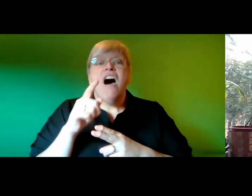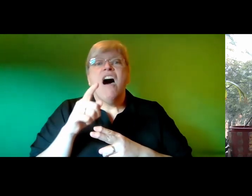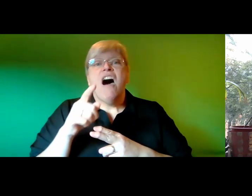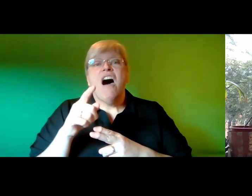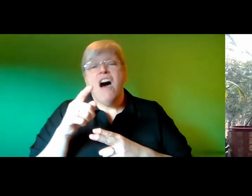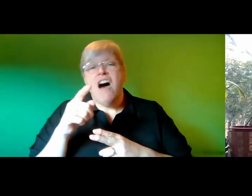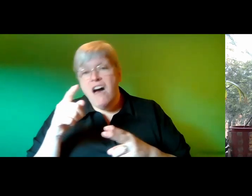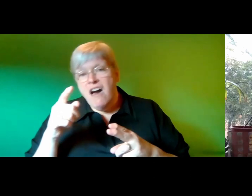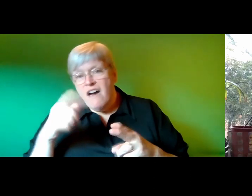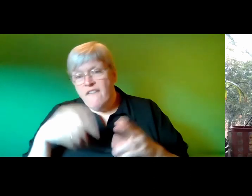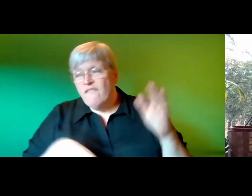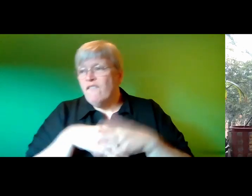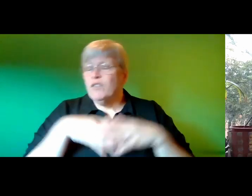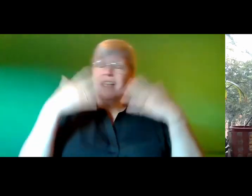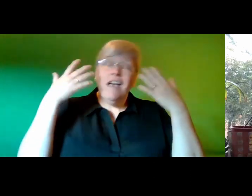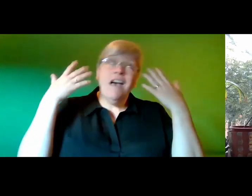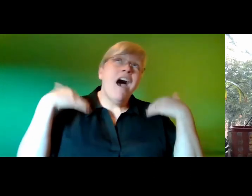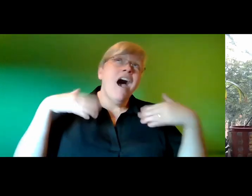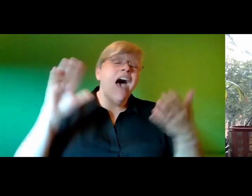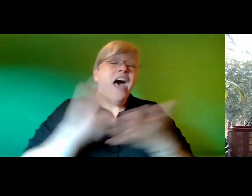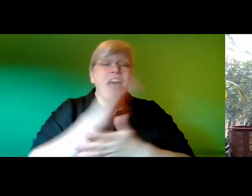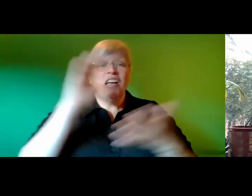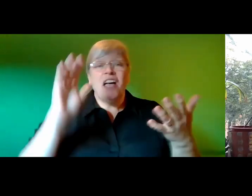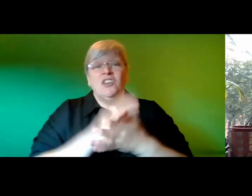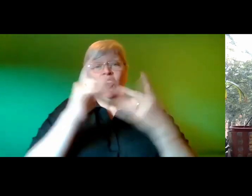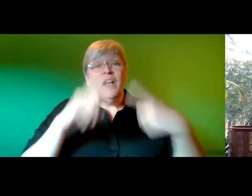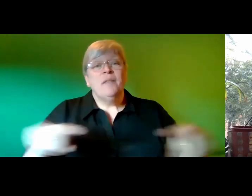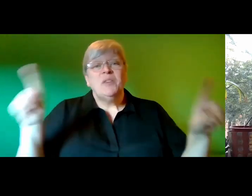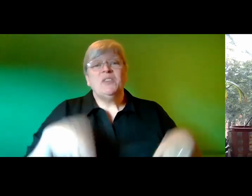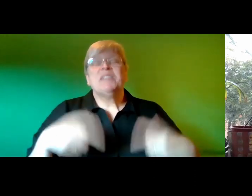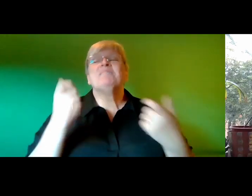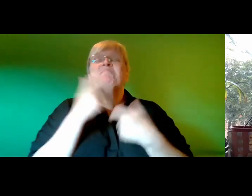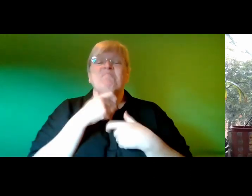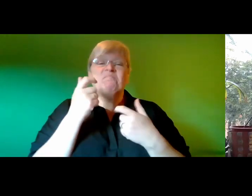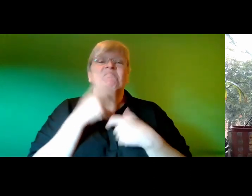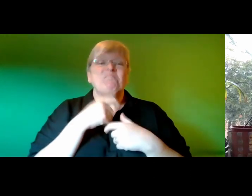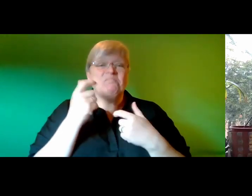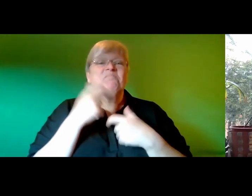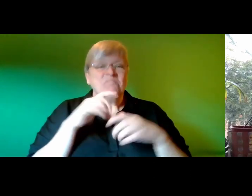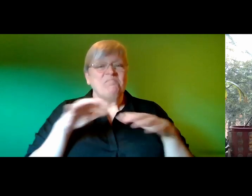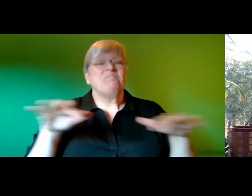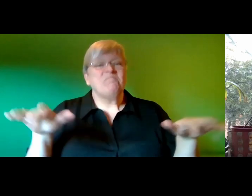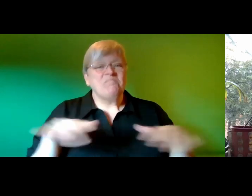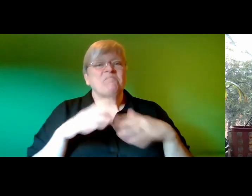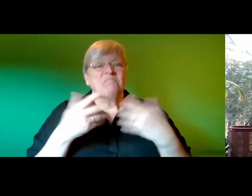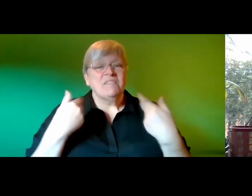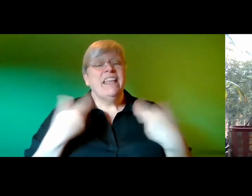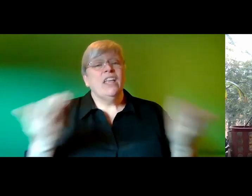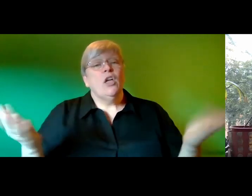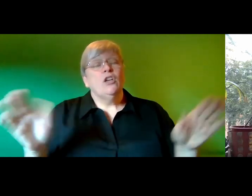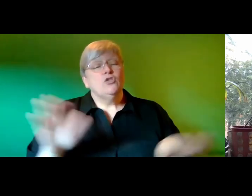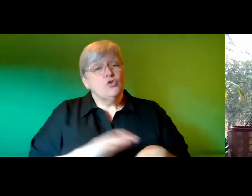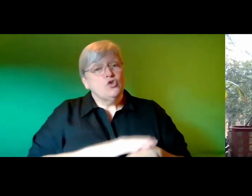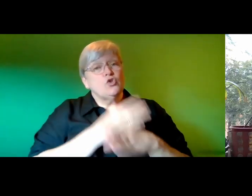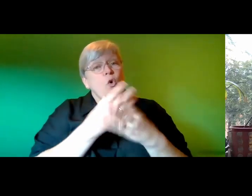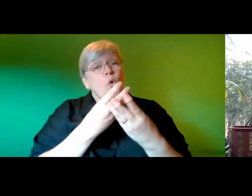music she laughed herself quietly and turned to her gaze to the piano as the piece drew to a close the slow soft sounds